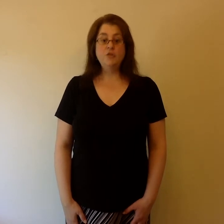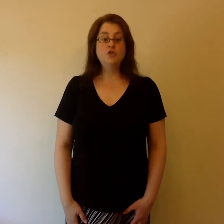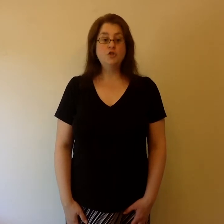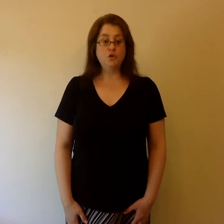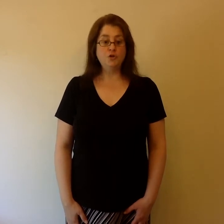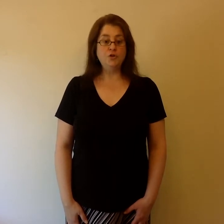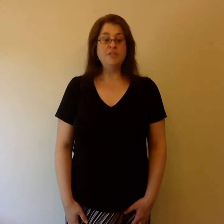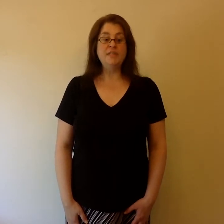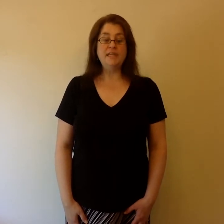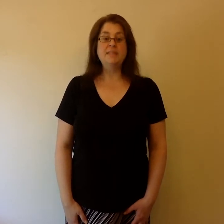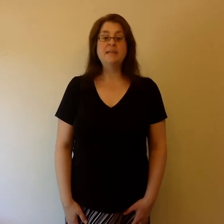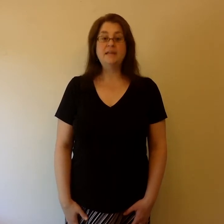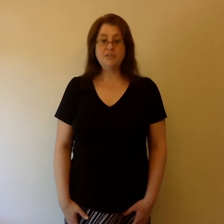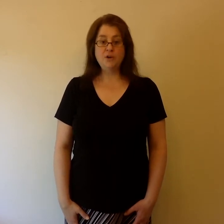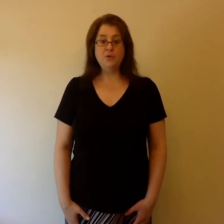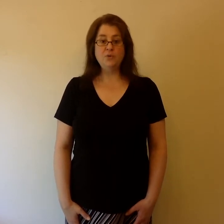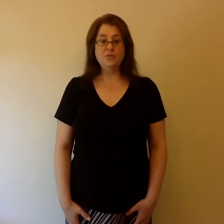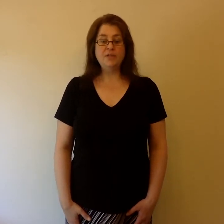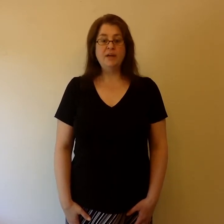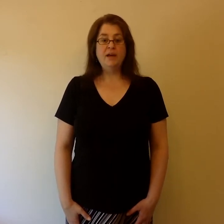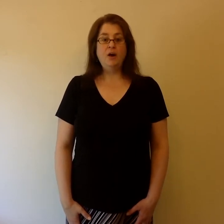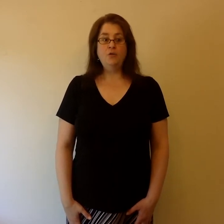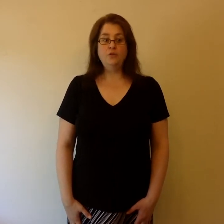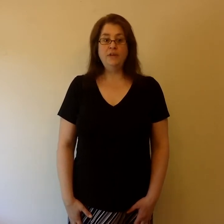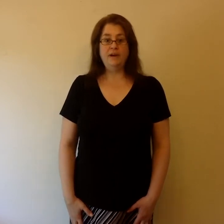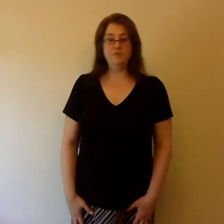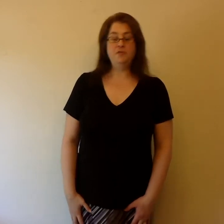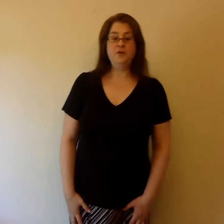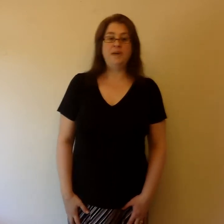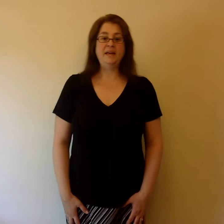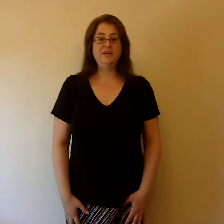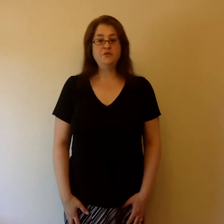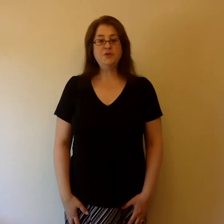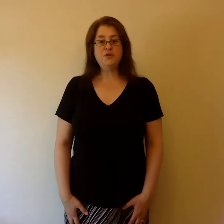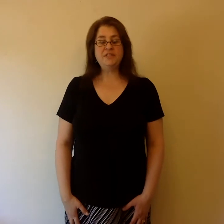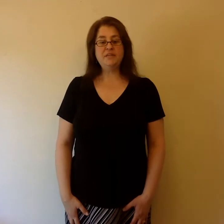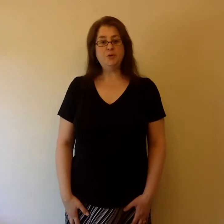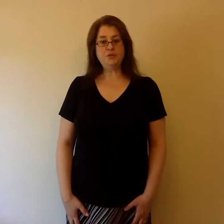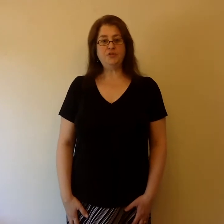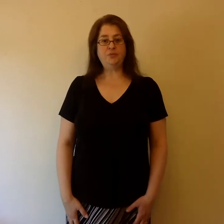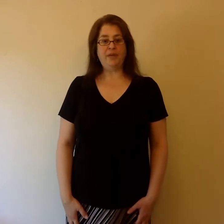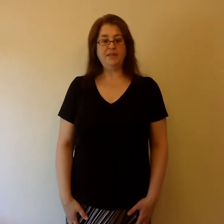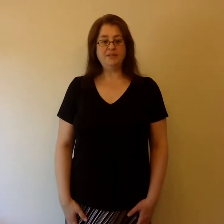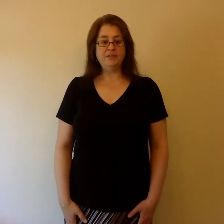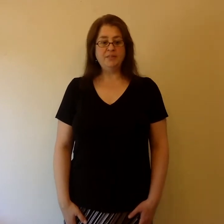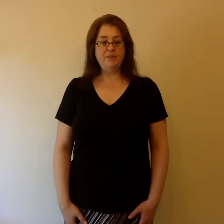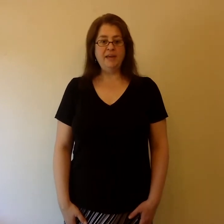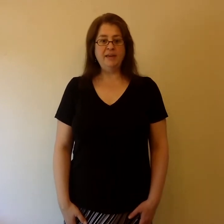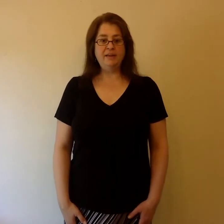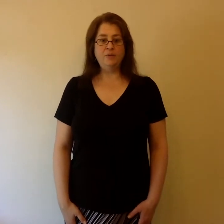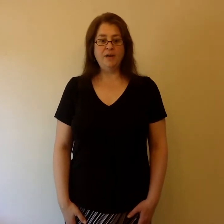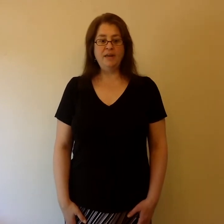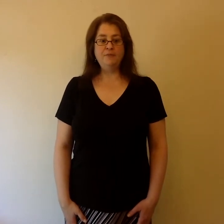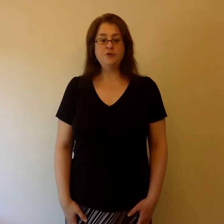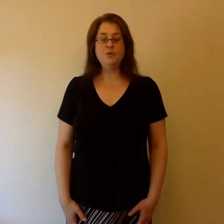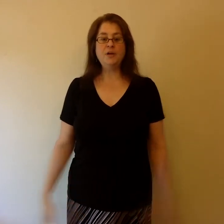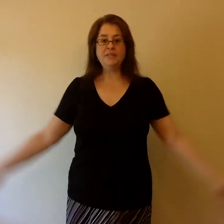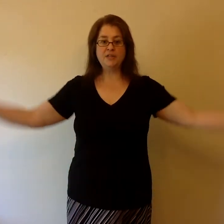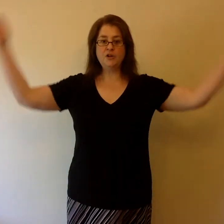Shoulders, Knees, and Toes. Hopefully I'm far back enough so you can see most of me. So let's begin. Ready? First we're going to touch our